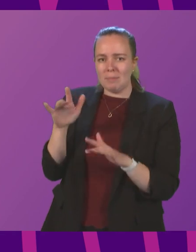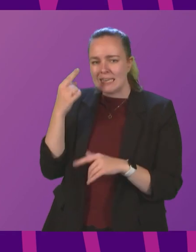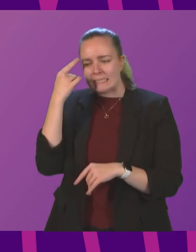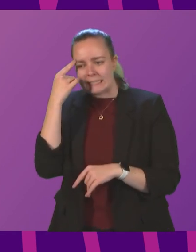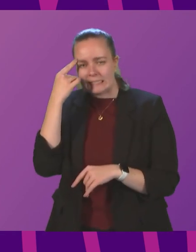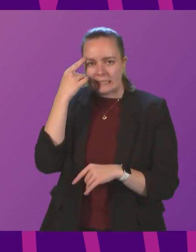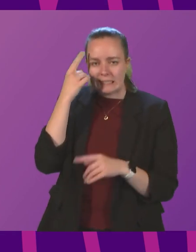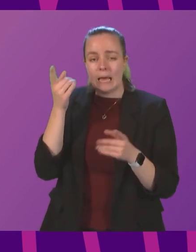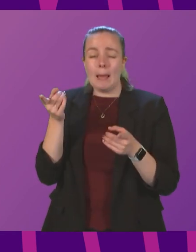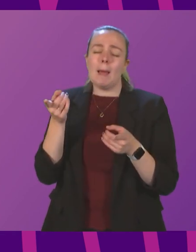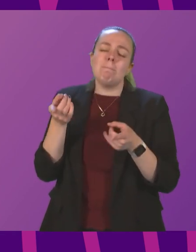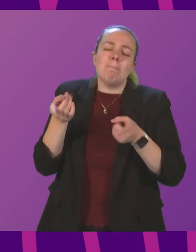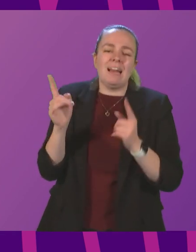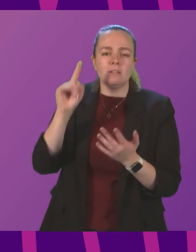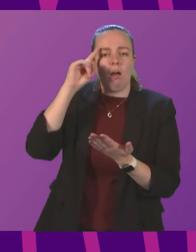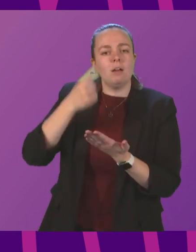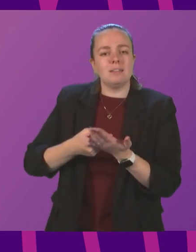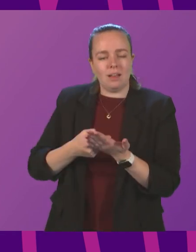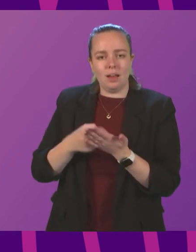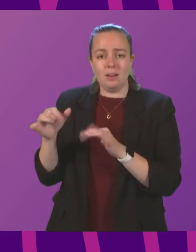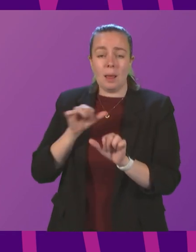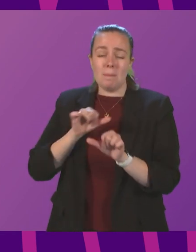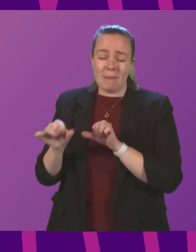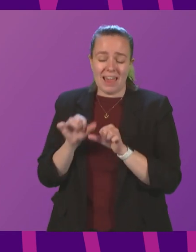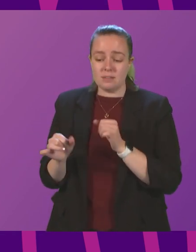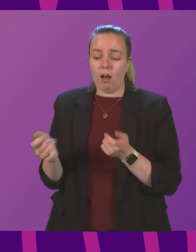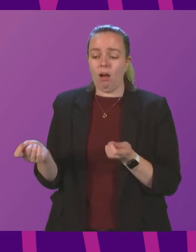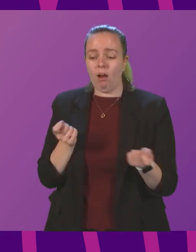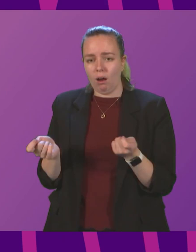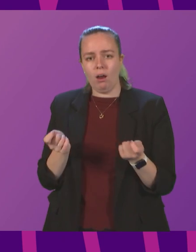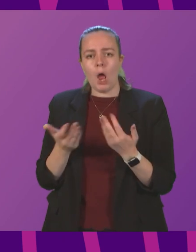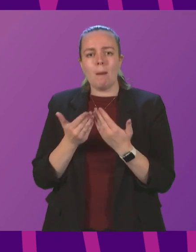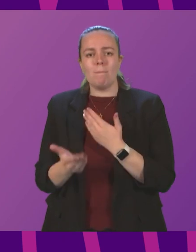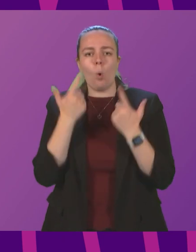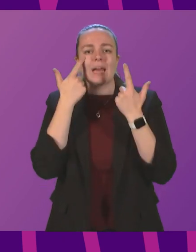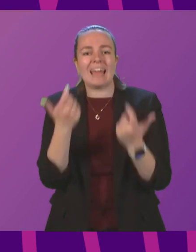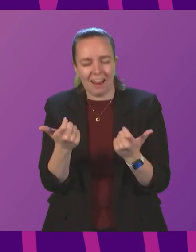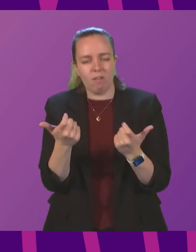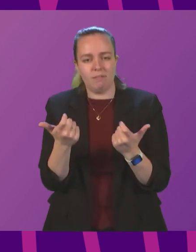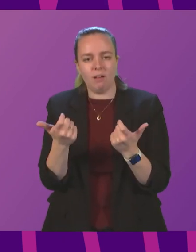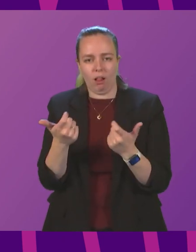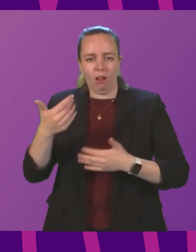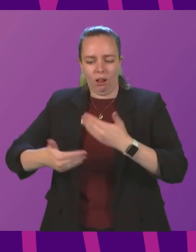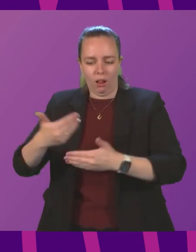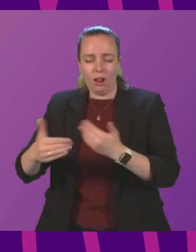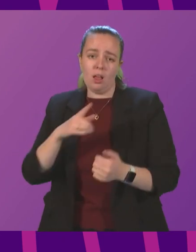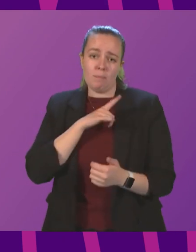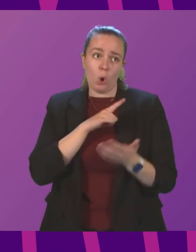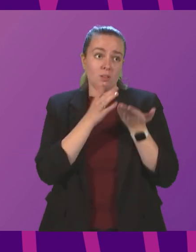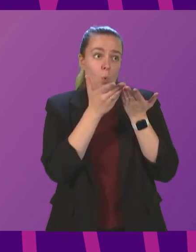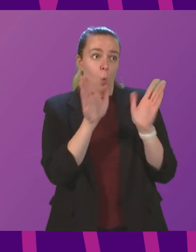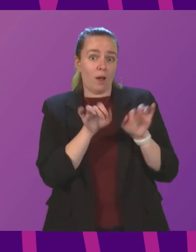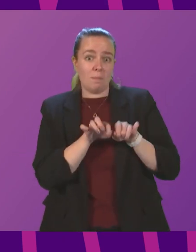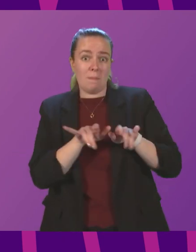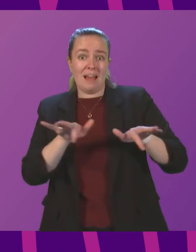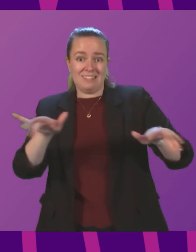ministers concluded that it was better to operate on a more cautious approach, given the fact that the wider course of the pandemic